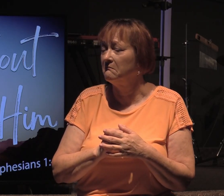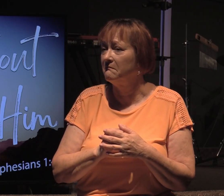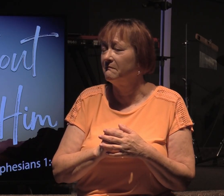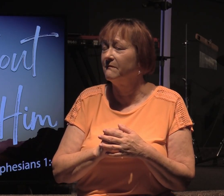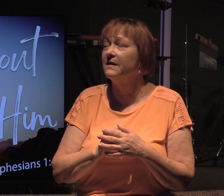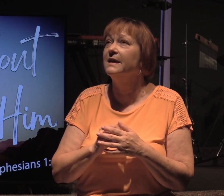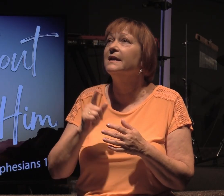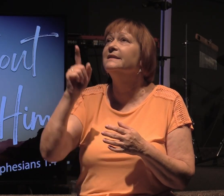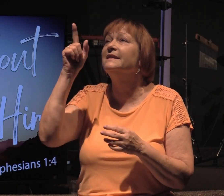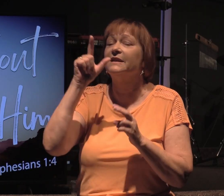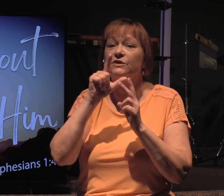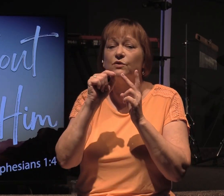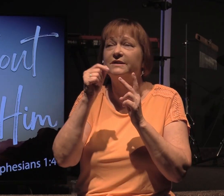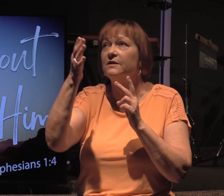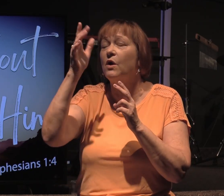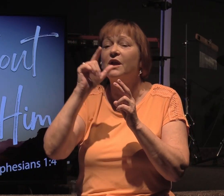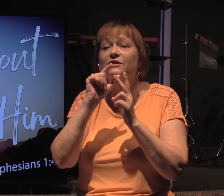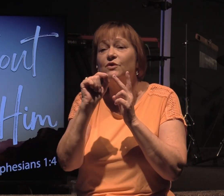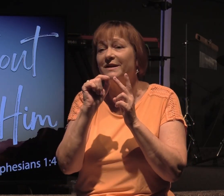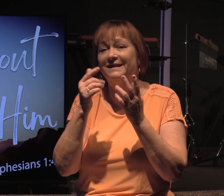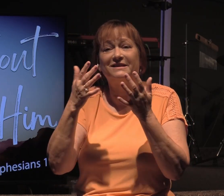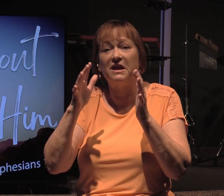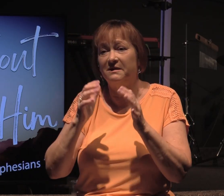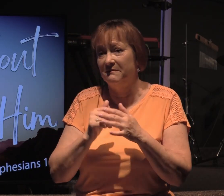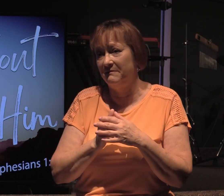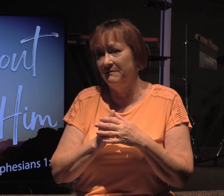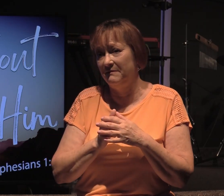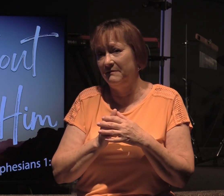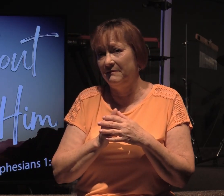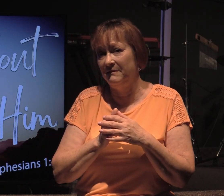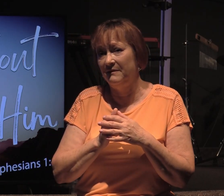It's his choice. It's God's choice. That's all it is.